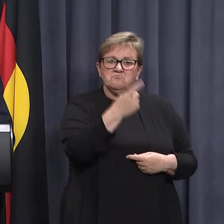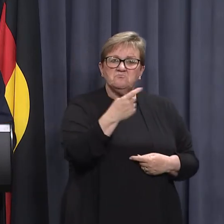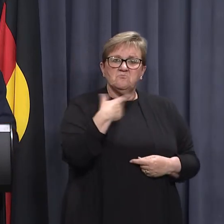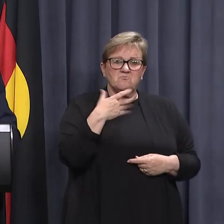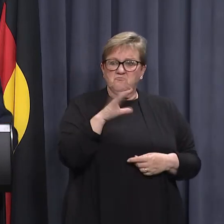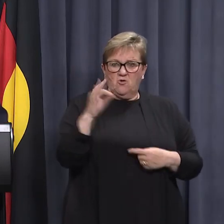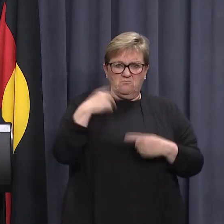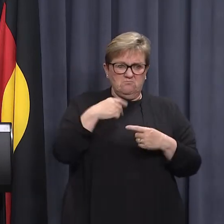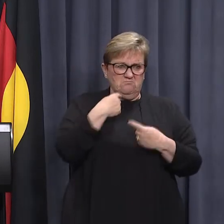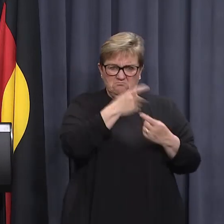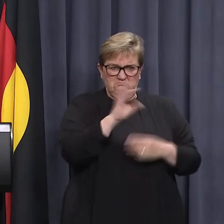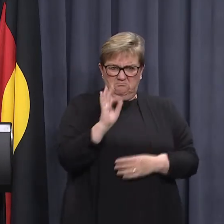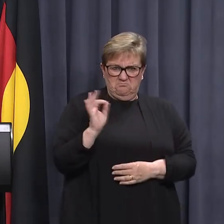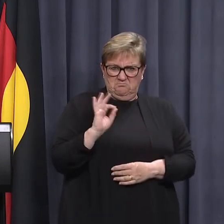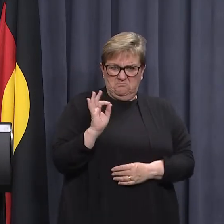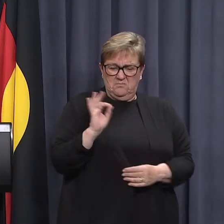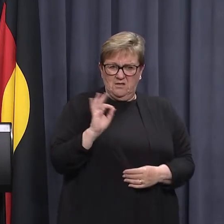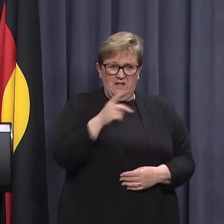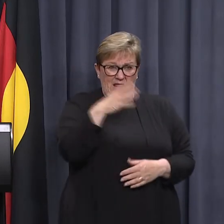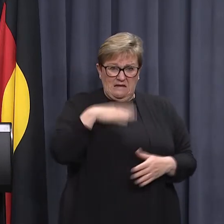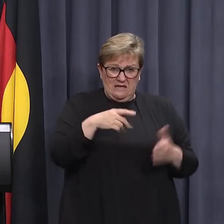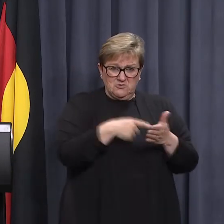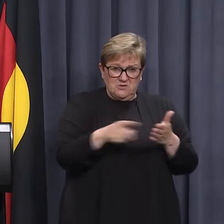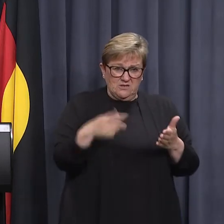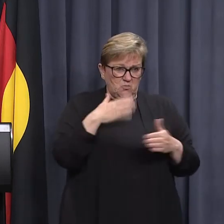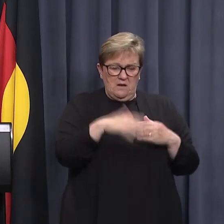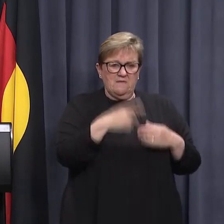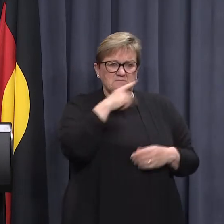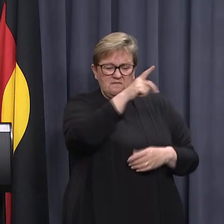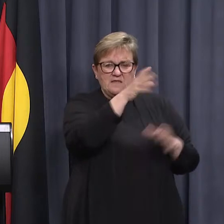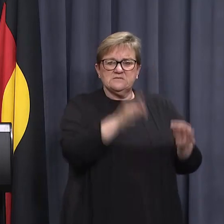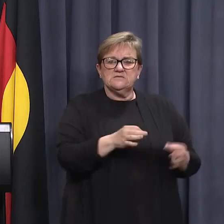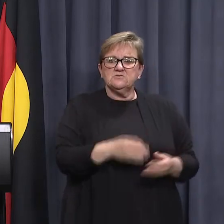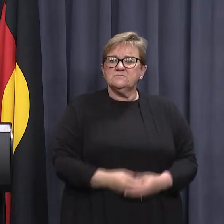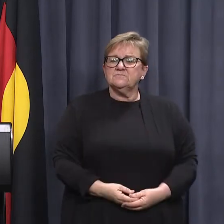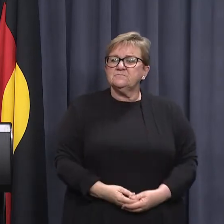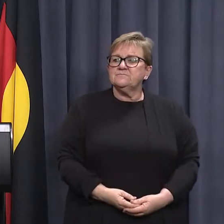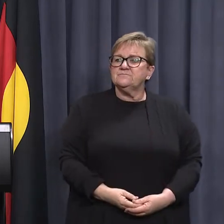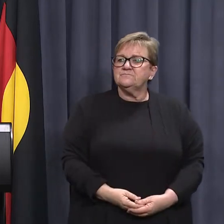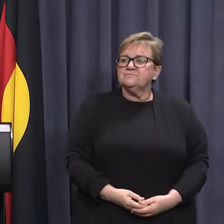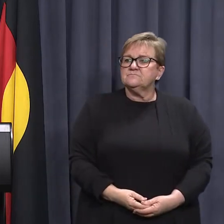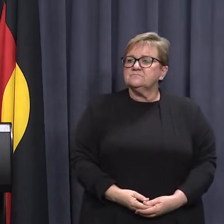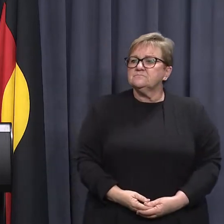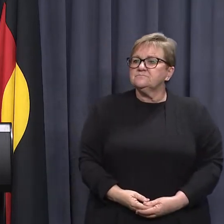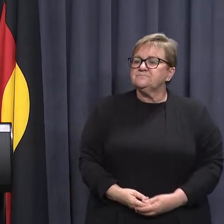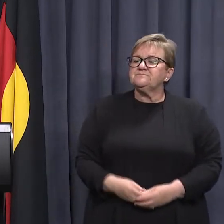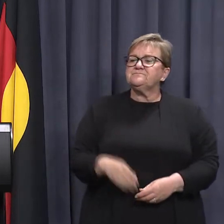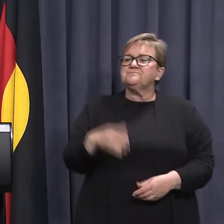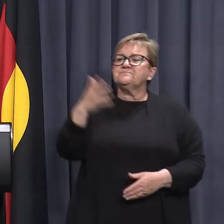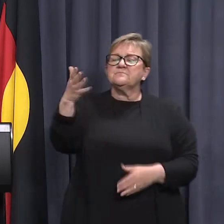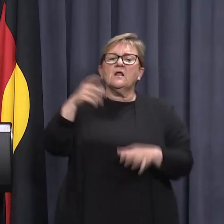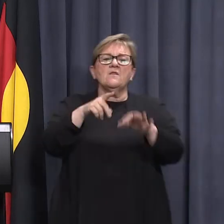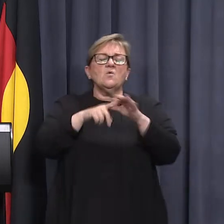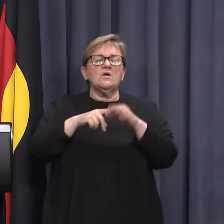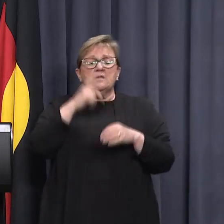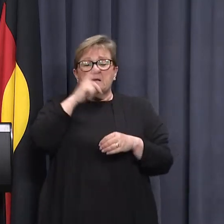had no advice and they've had no advice that they needed to cancel. That was their decision. Premier, the person in hospital, how are they? Do you have an update